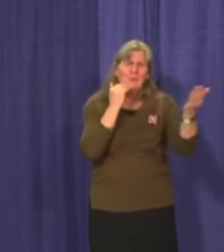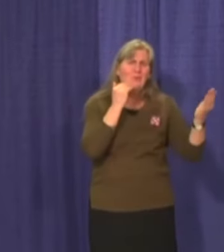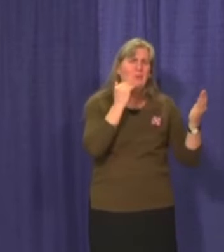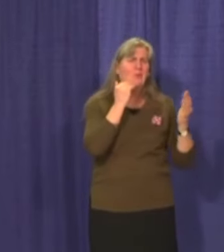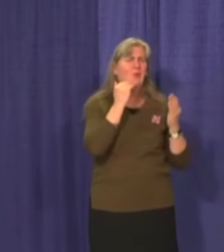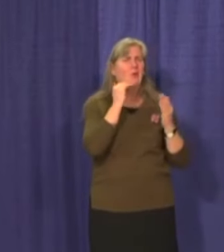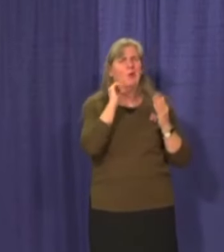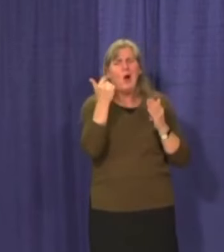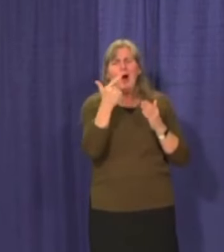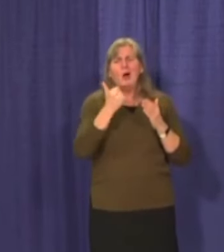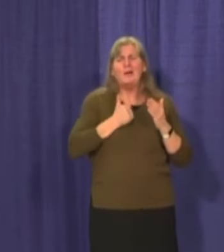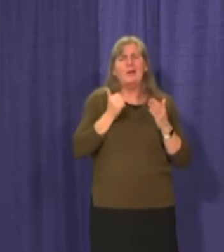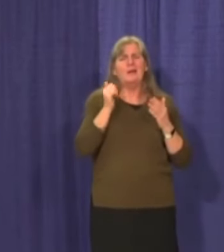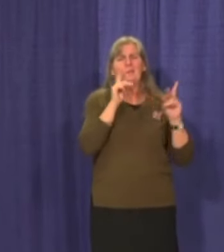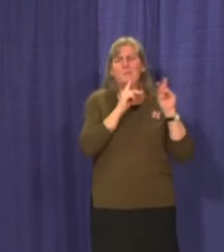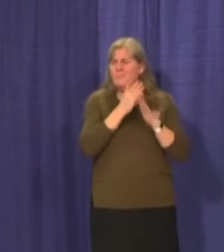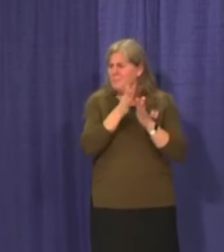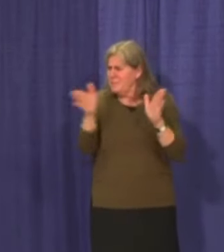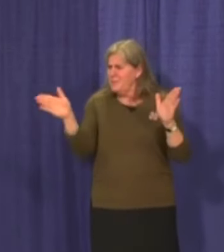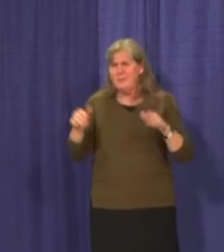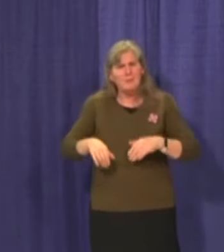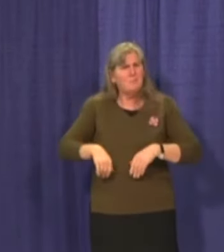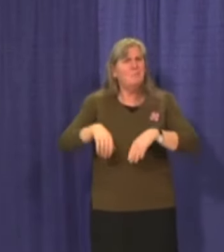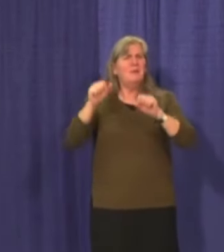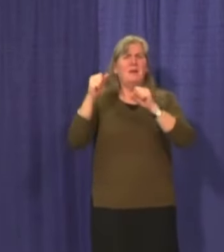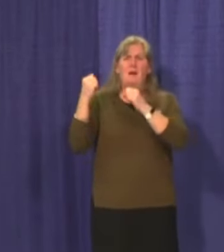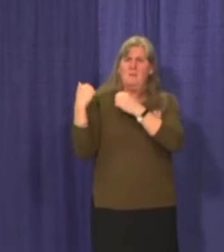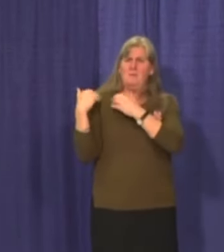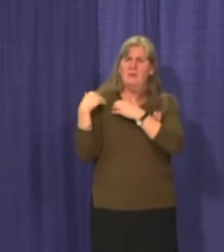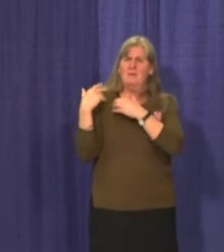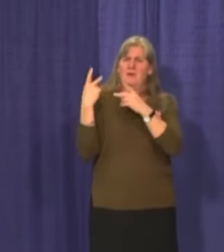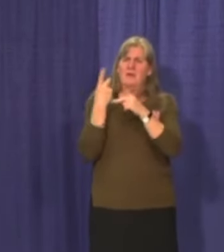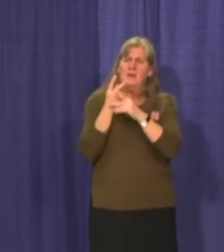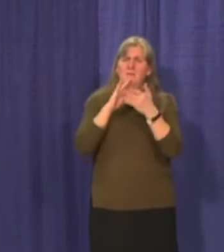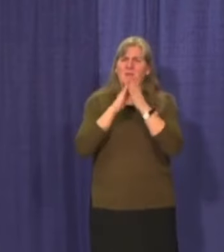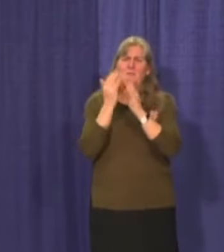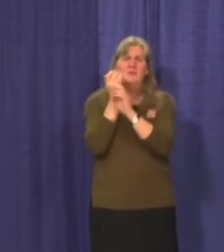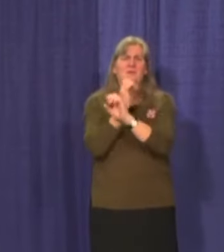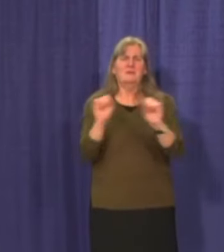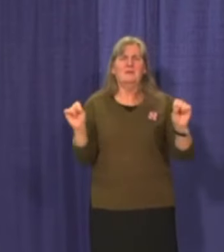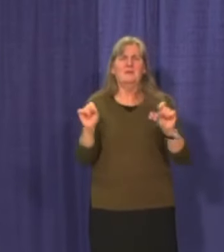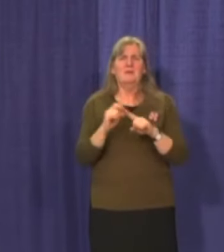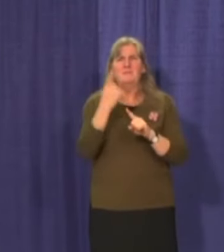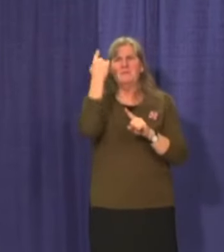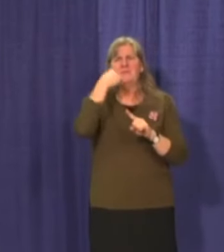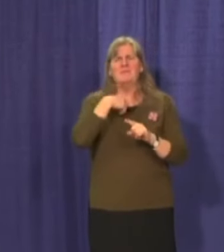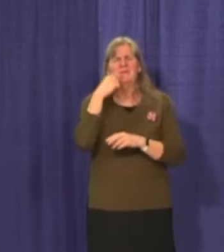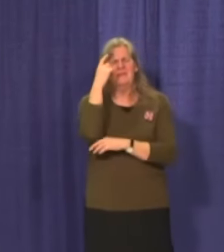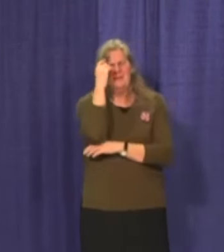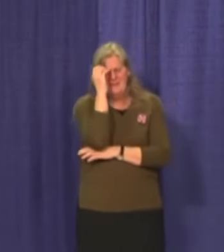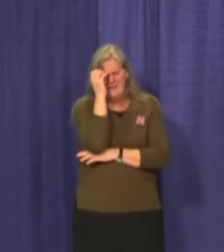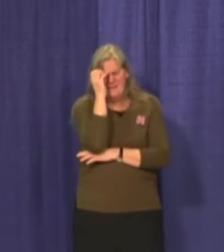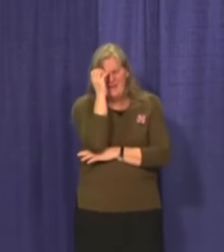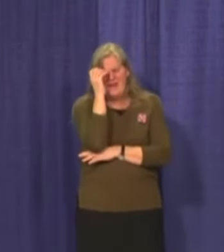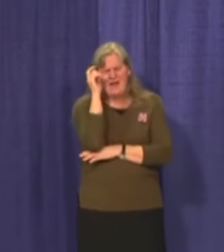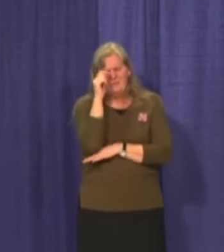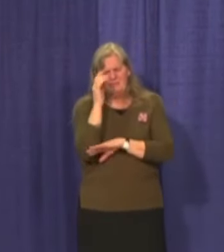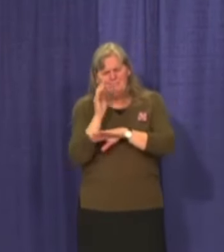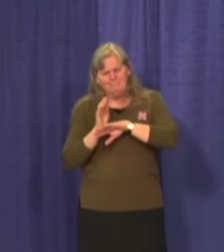all the Canadians who are doing their job to keep the community safe. I just, like, we need to get past,